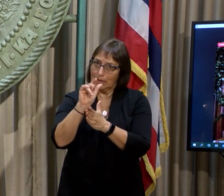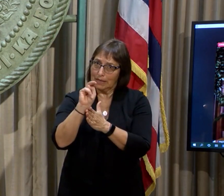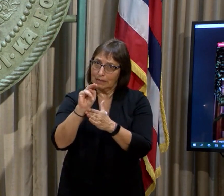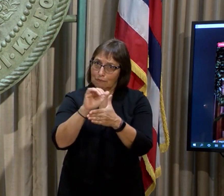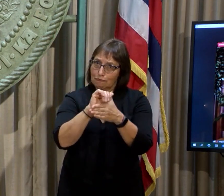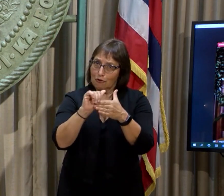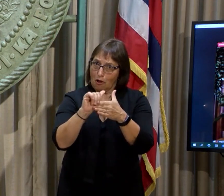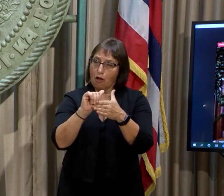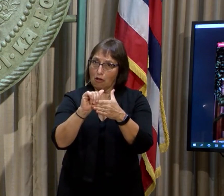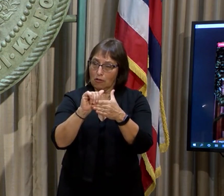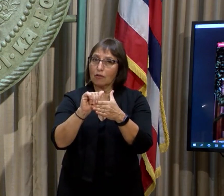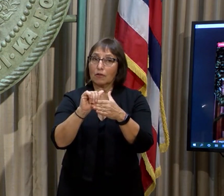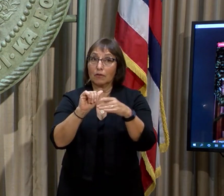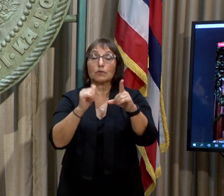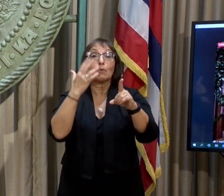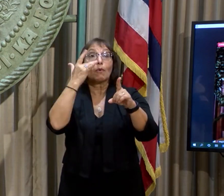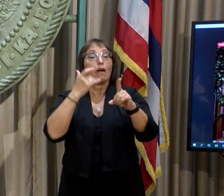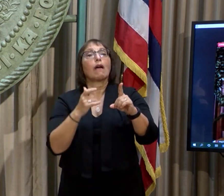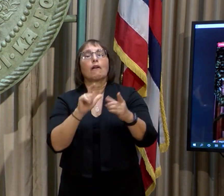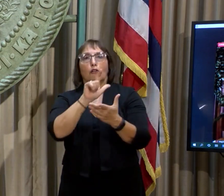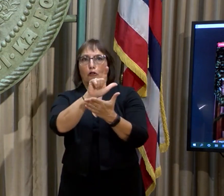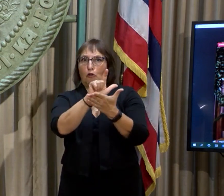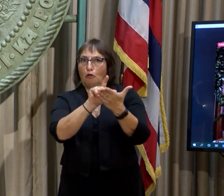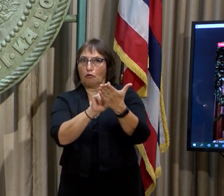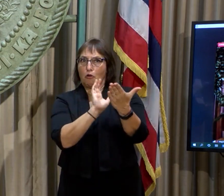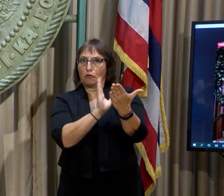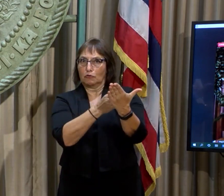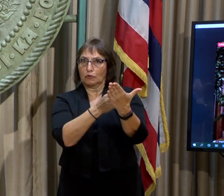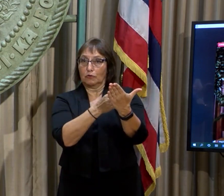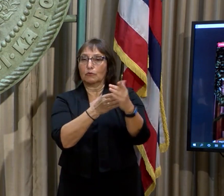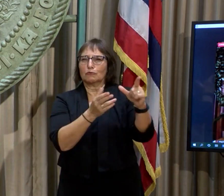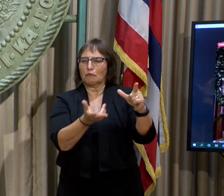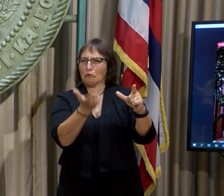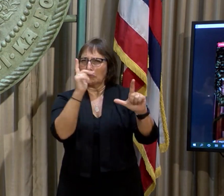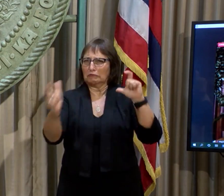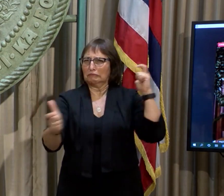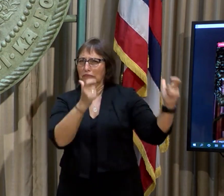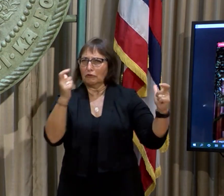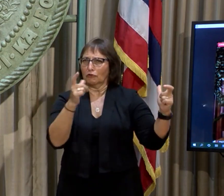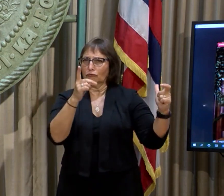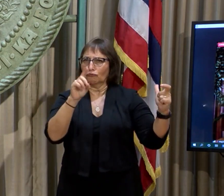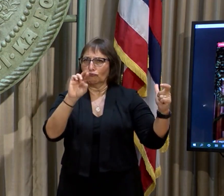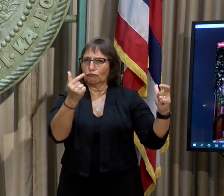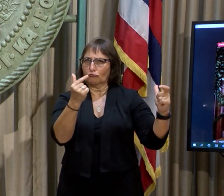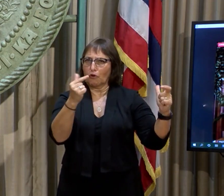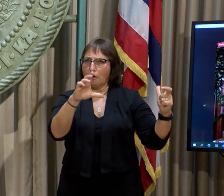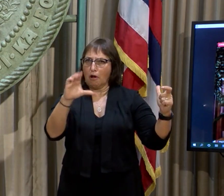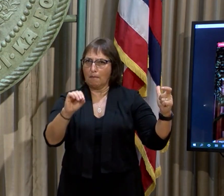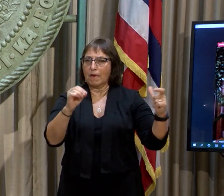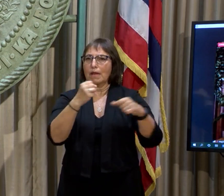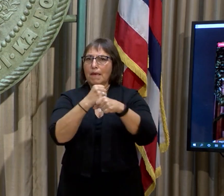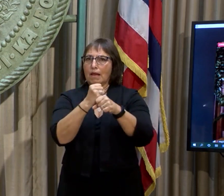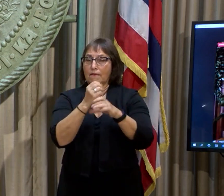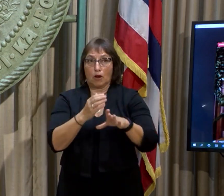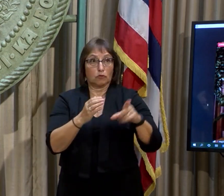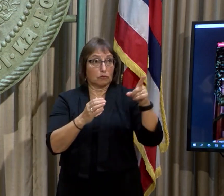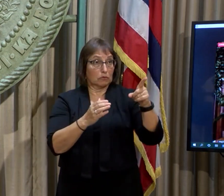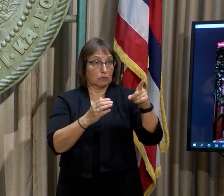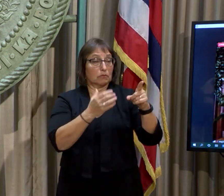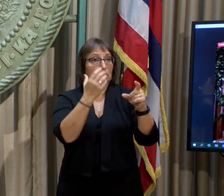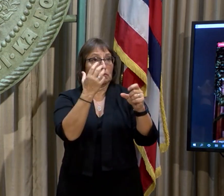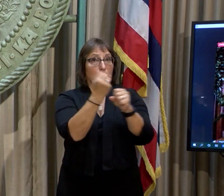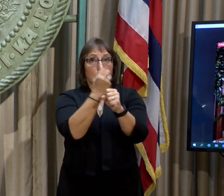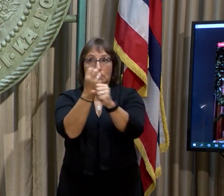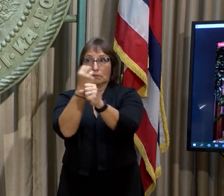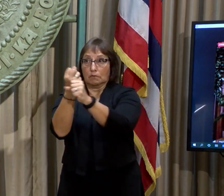lawsuits against the three largest drug distributors and one of the largest drug manufacturers. Based on a